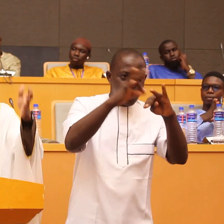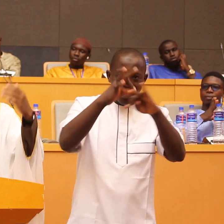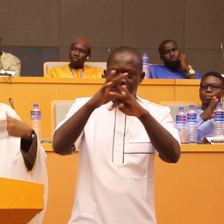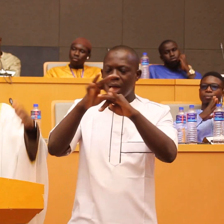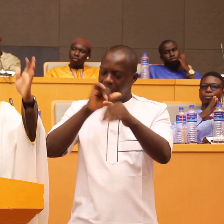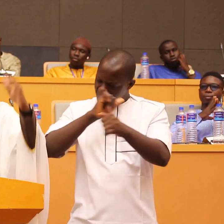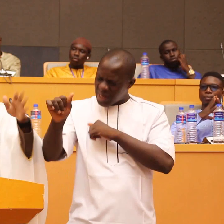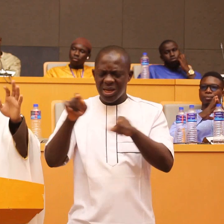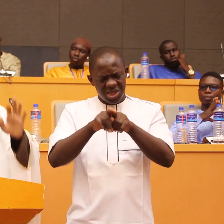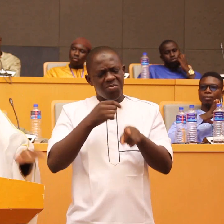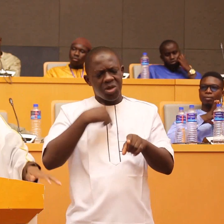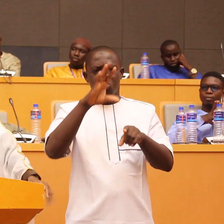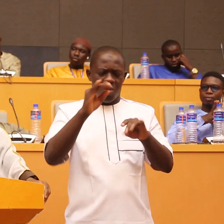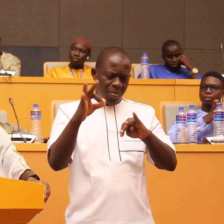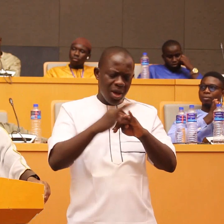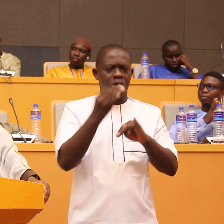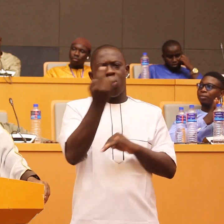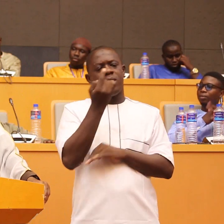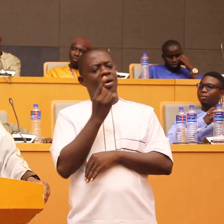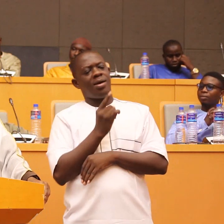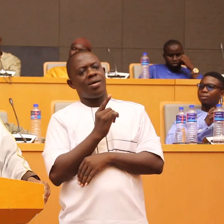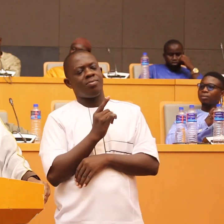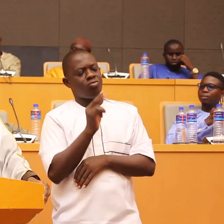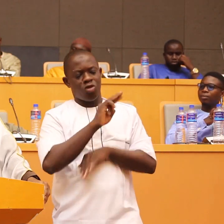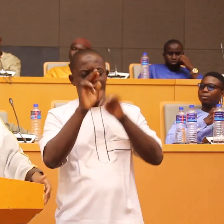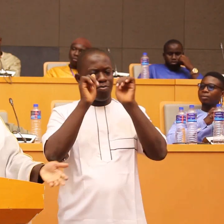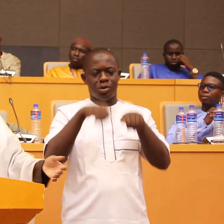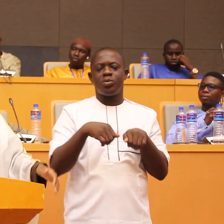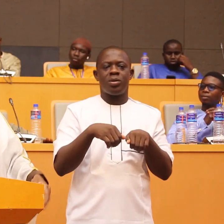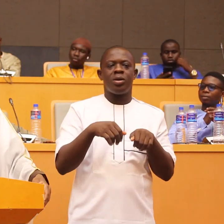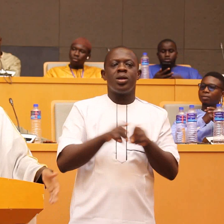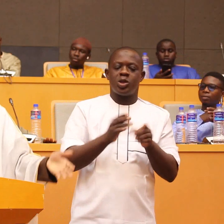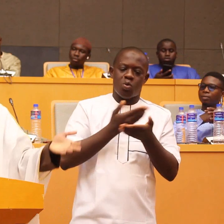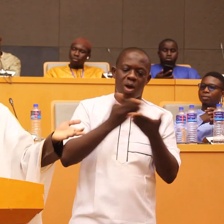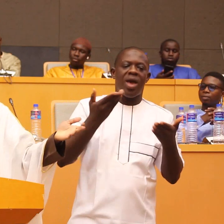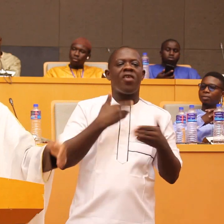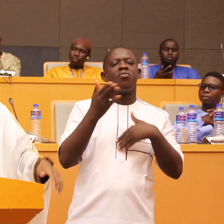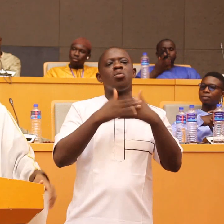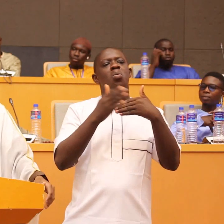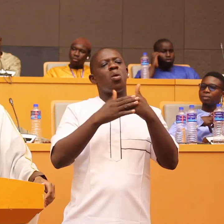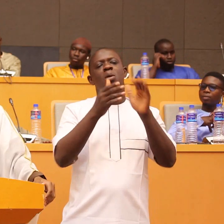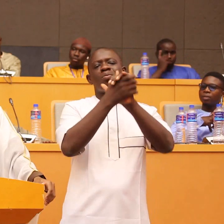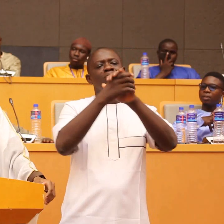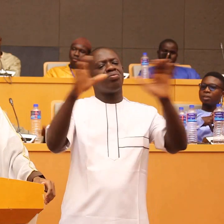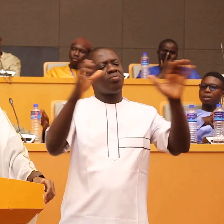let me just also do it like that it's not going to be possible this is why today we have too many divorces